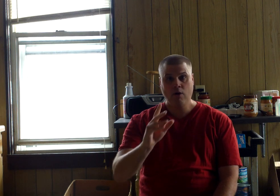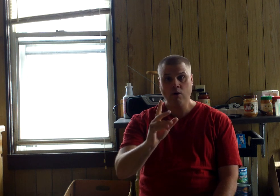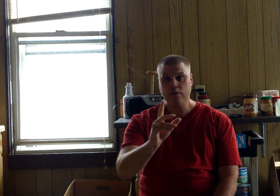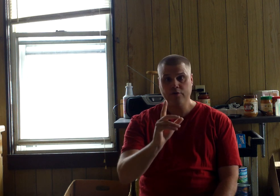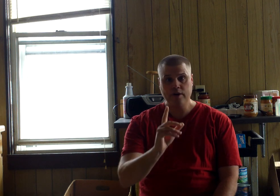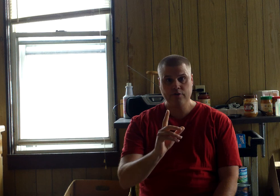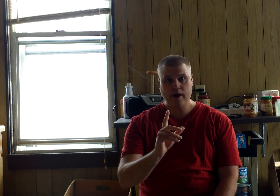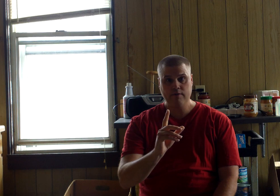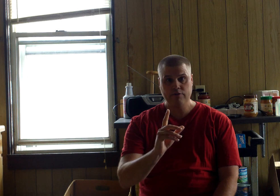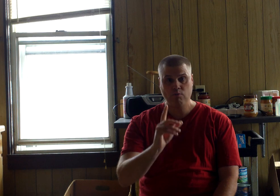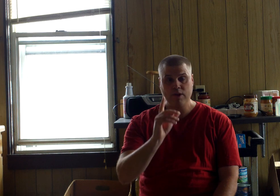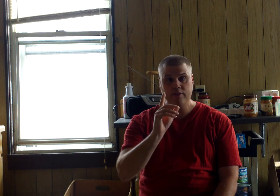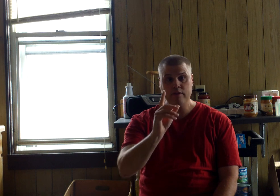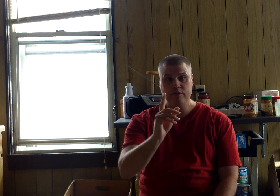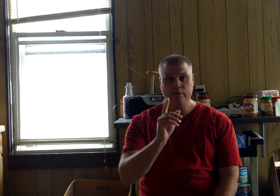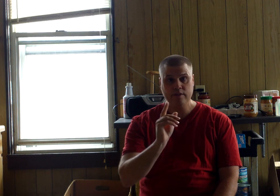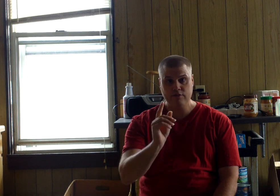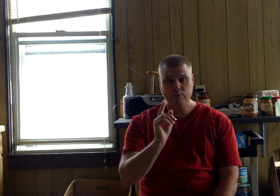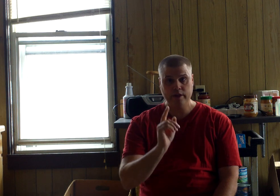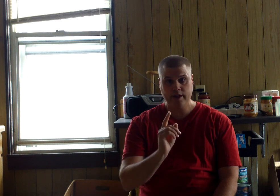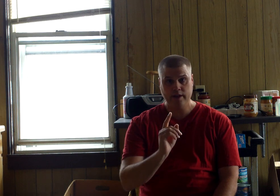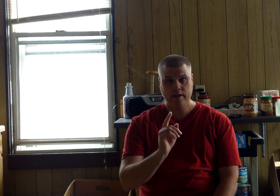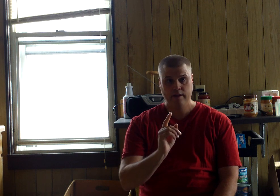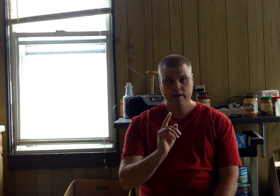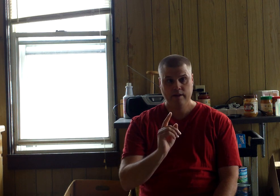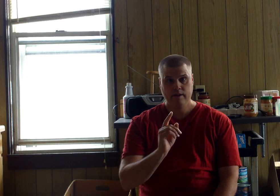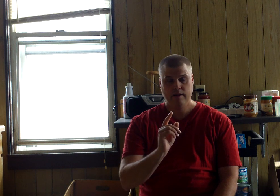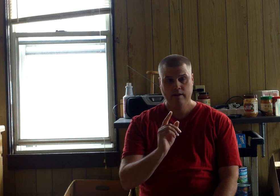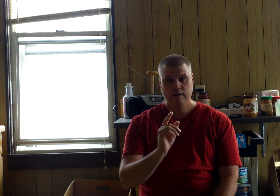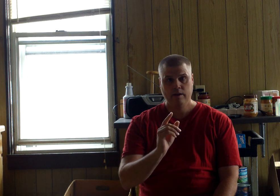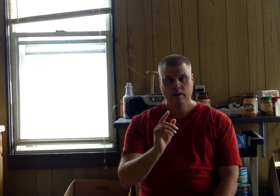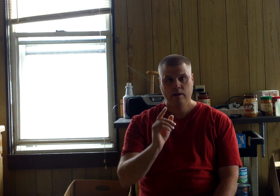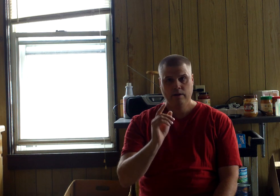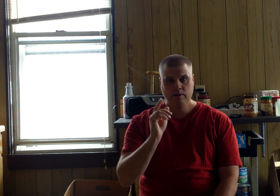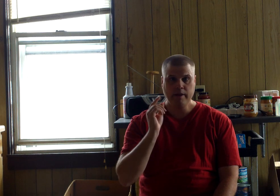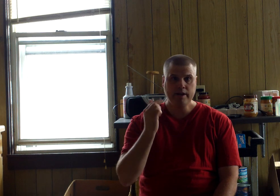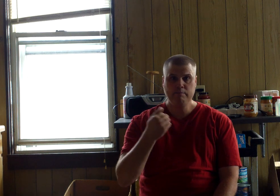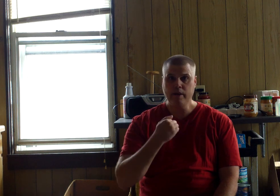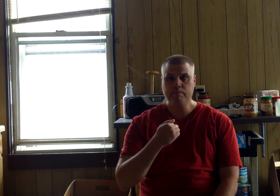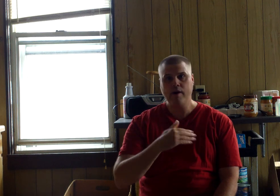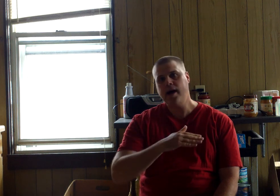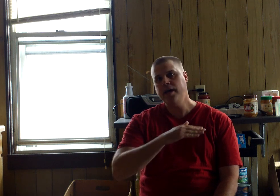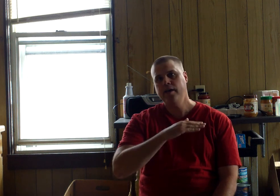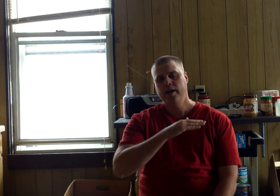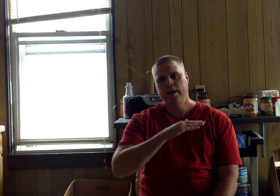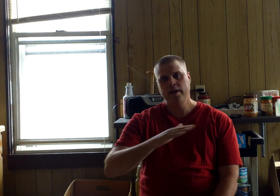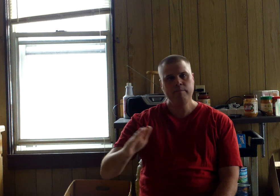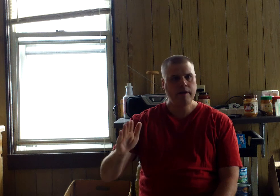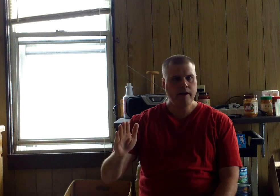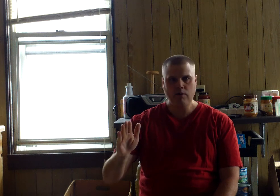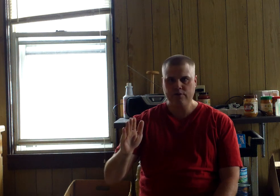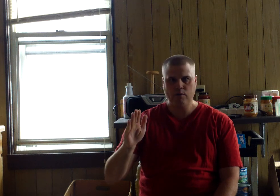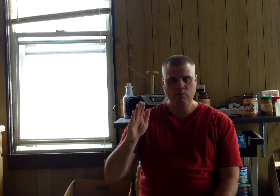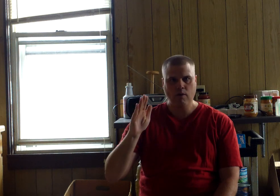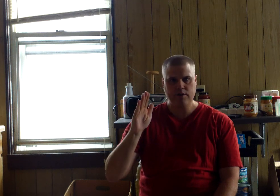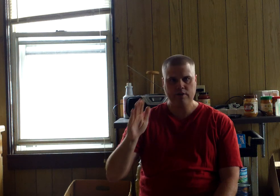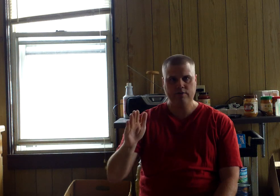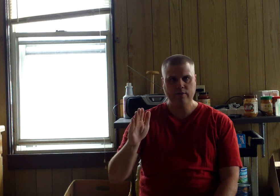and all the truck drivers of what they're doing this weekend. You're making me proud and anybody else that will watch this